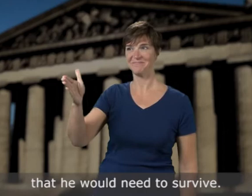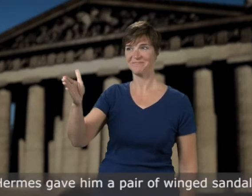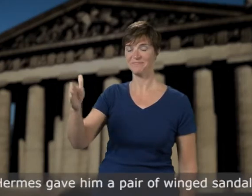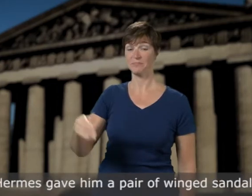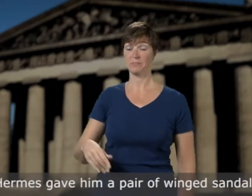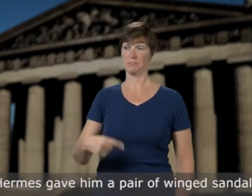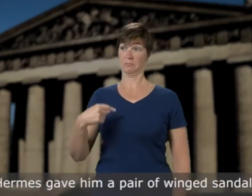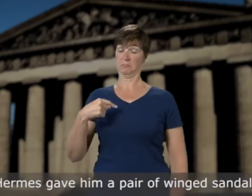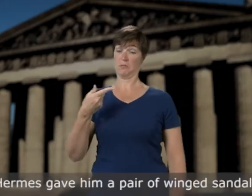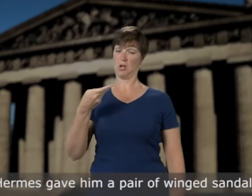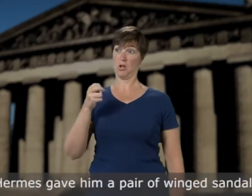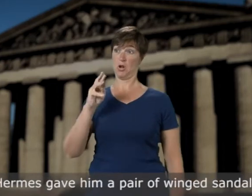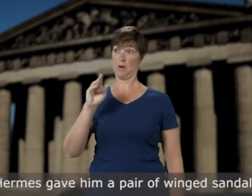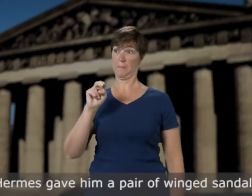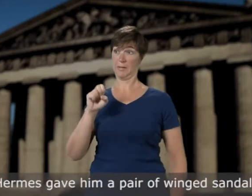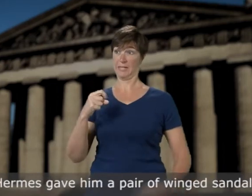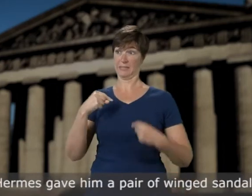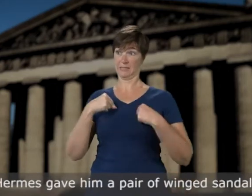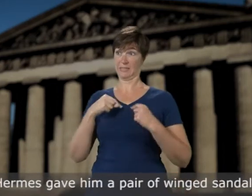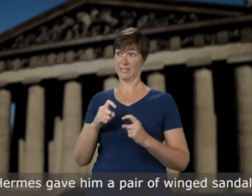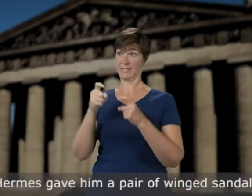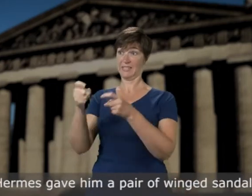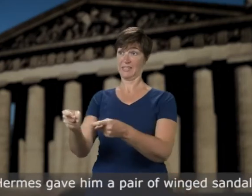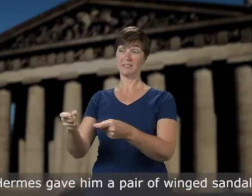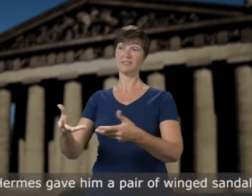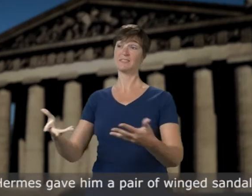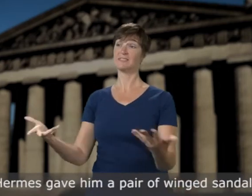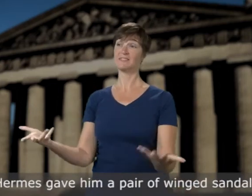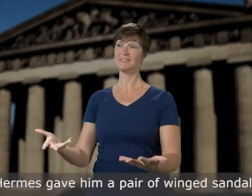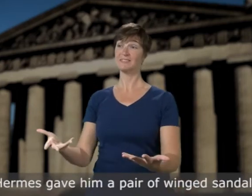Hermes gave him a pair of winged sandals